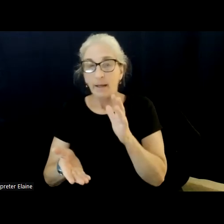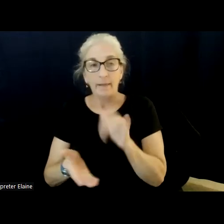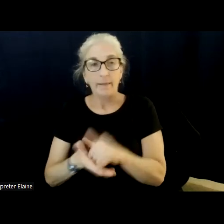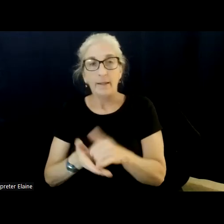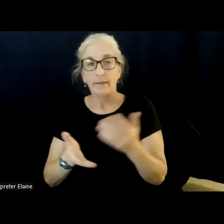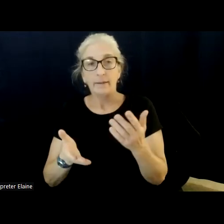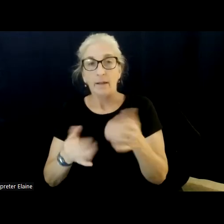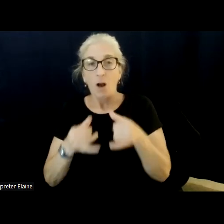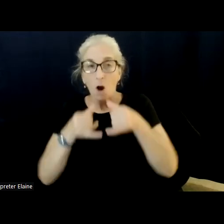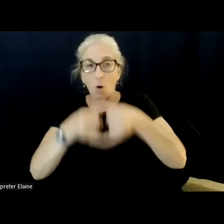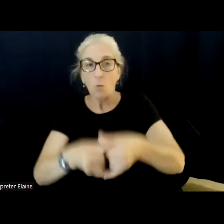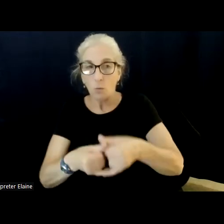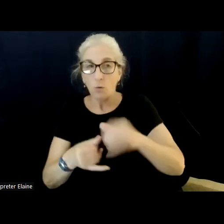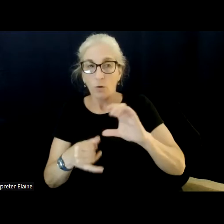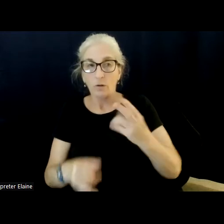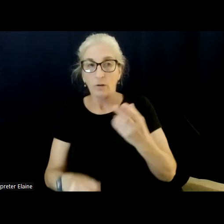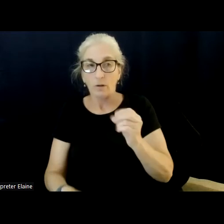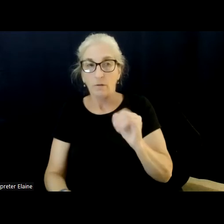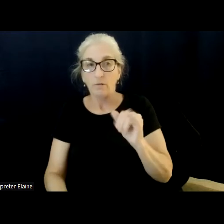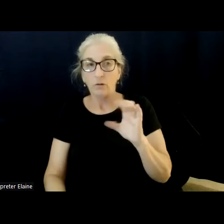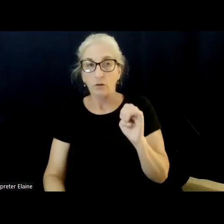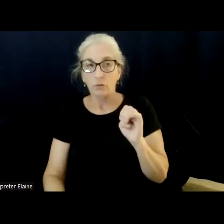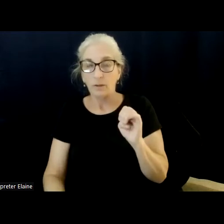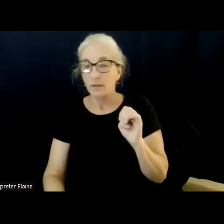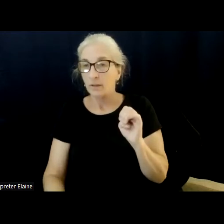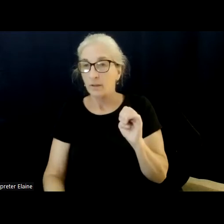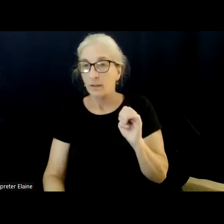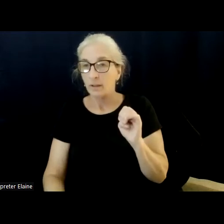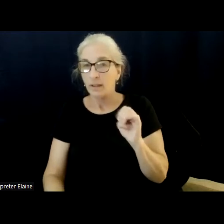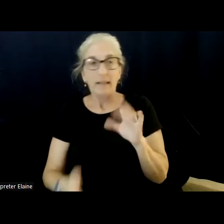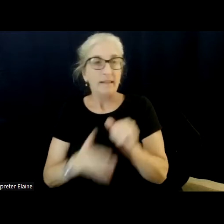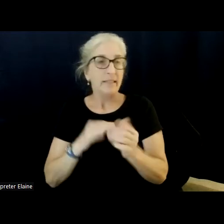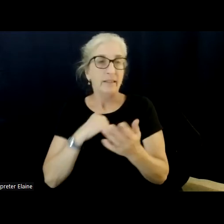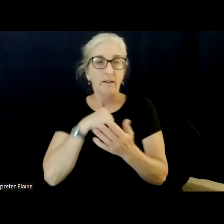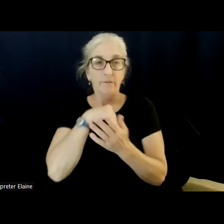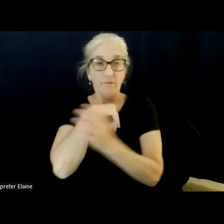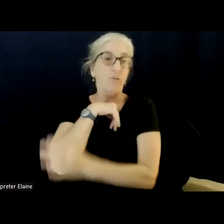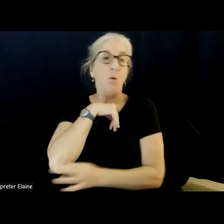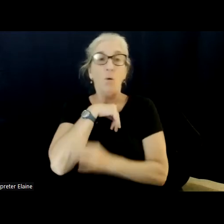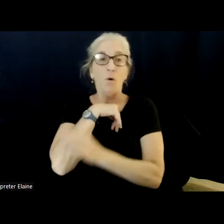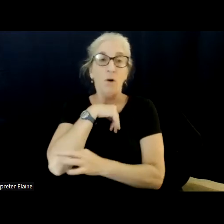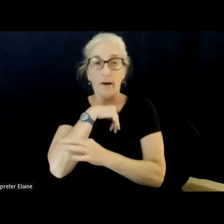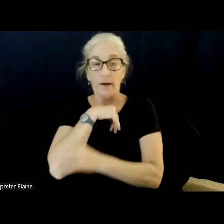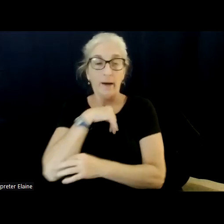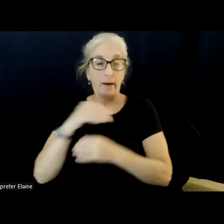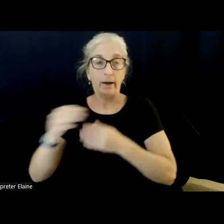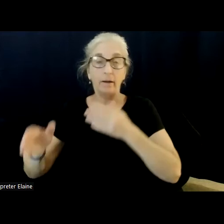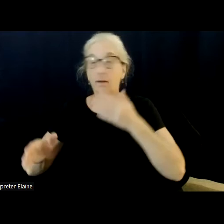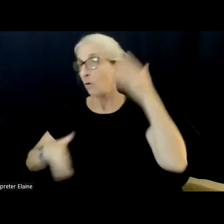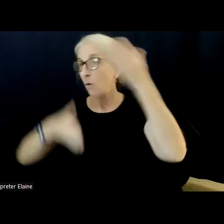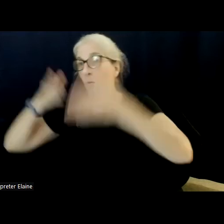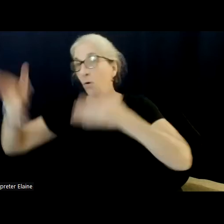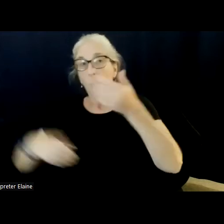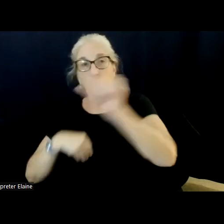this foreign adventure that we keep going on and focus on rebuilding America. You know,